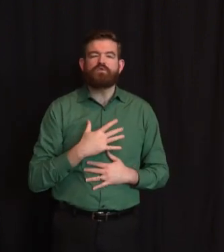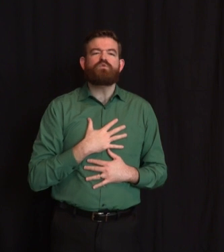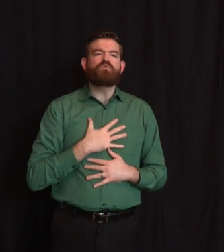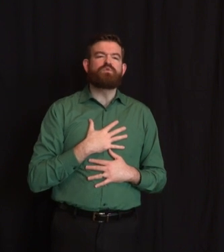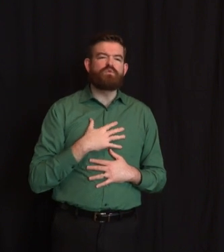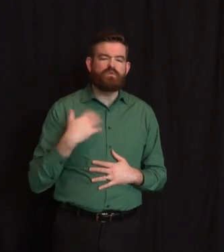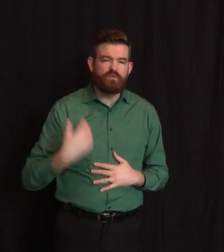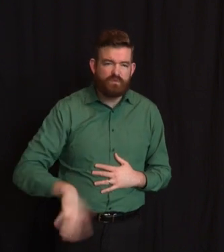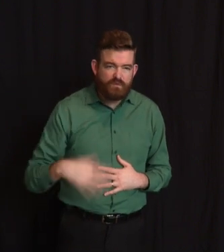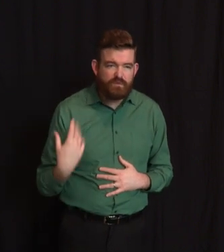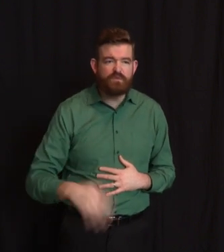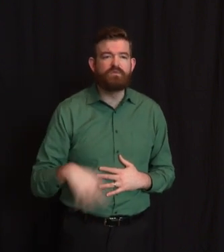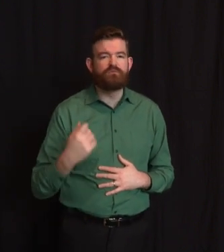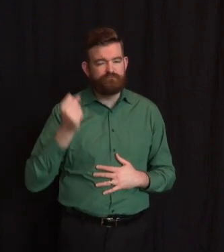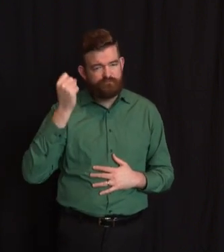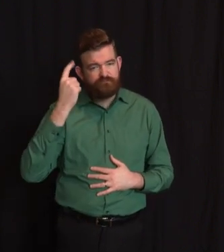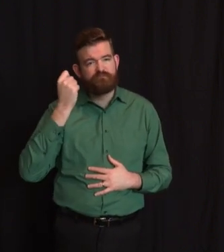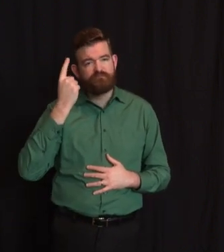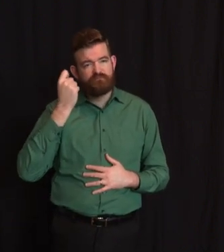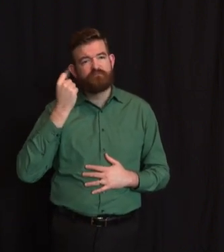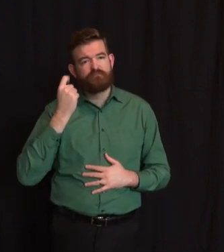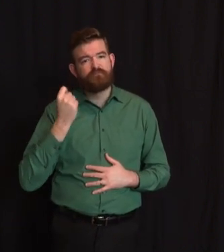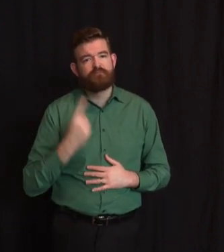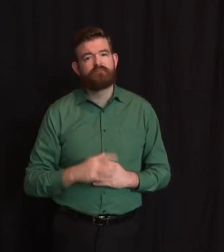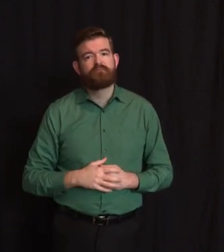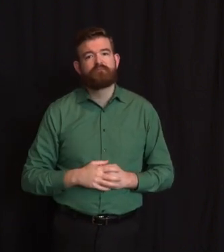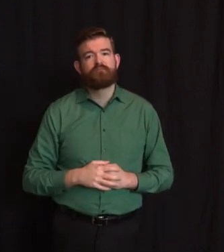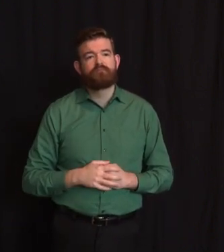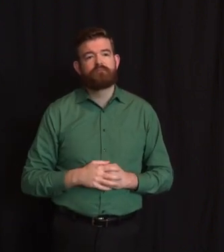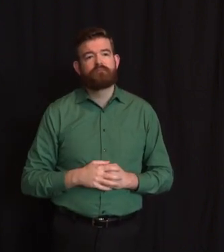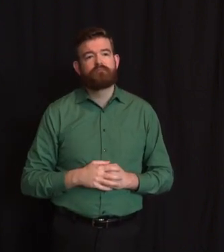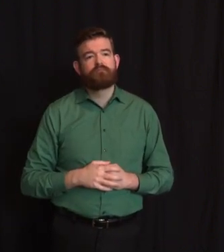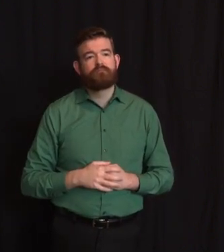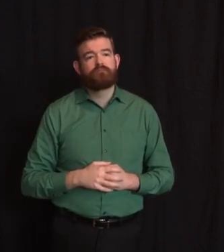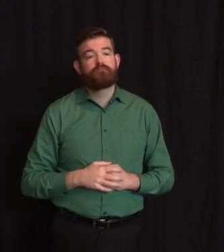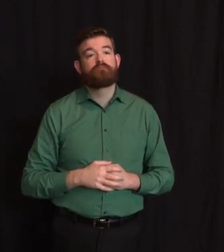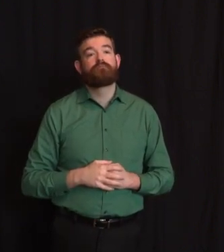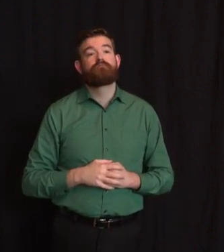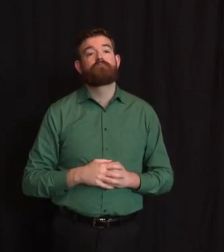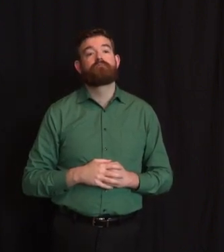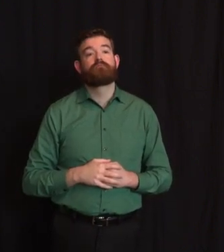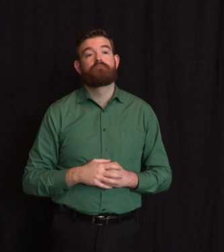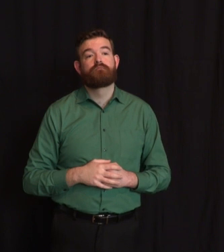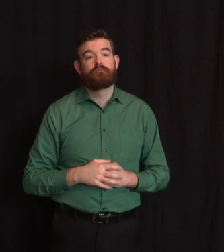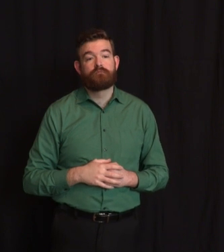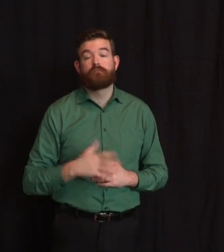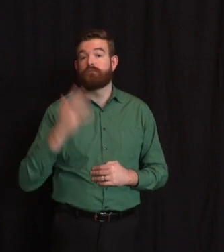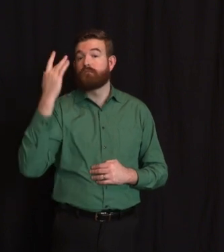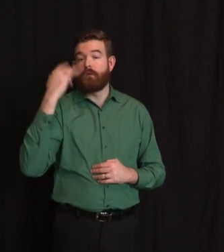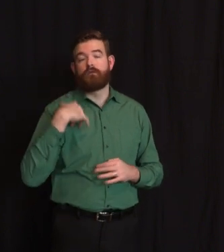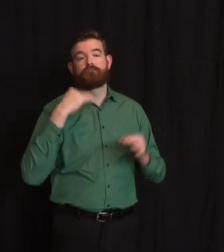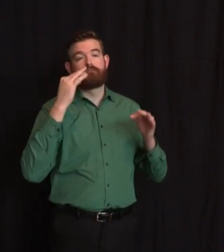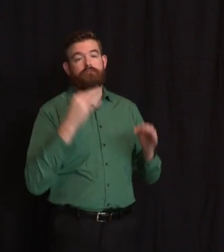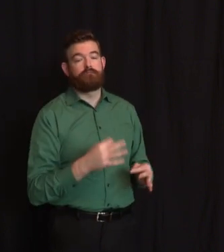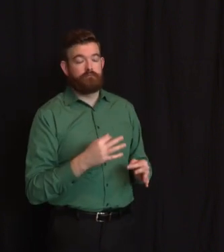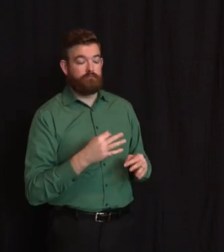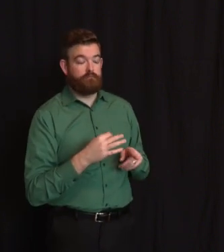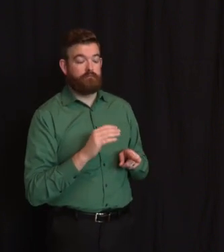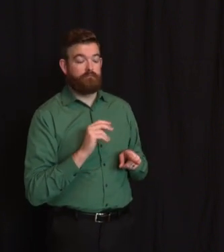families. But we also did that deliberately because we hope to know a whole lot more, as we now know versus four weeks ago,